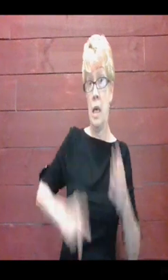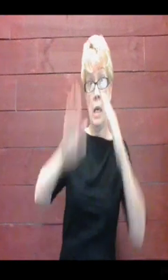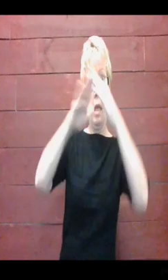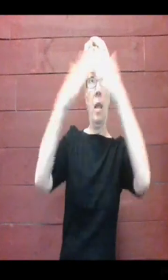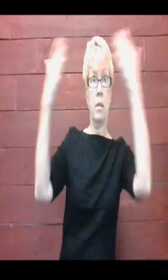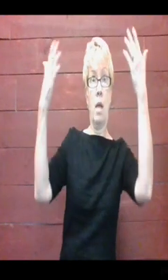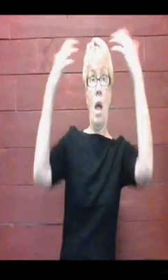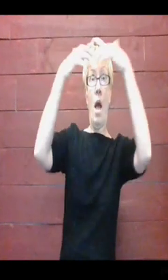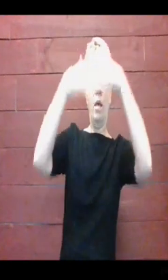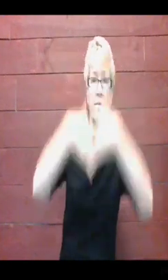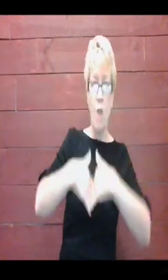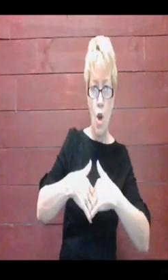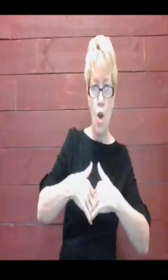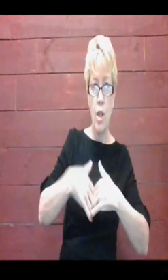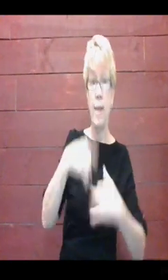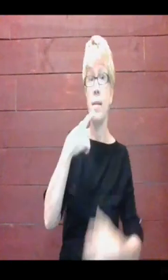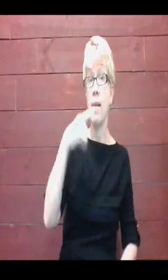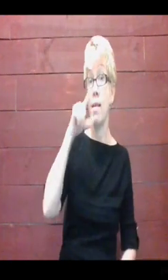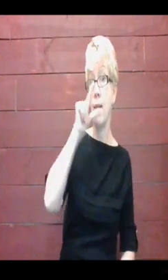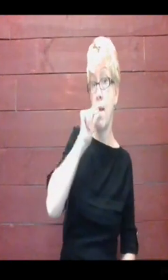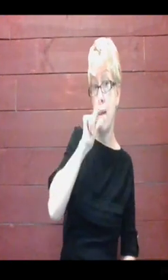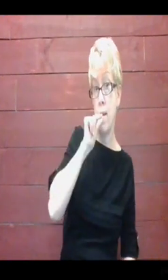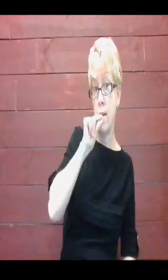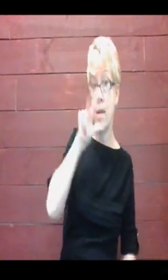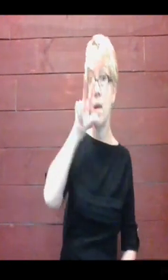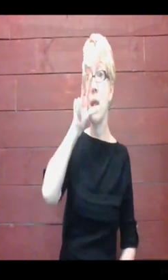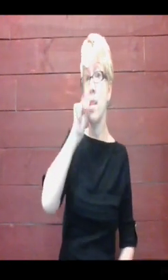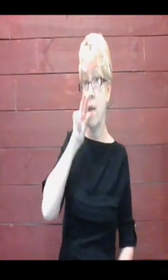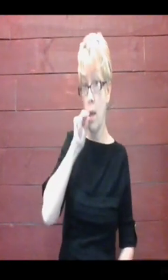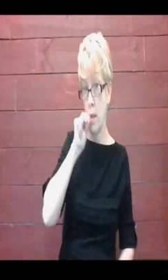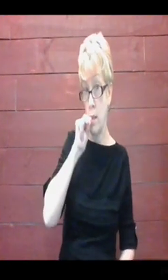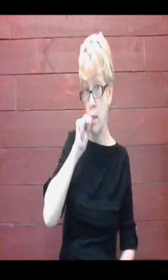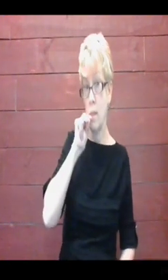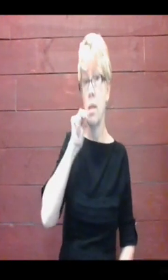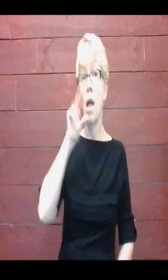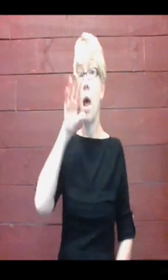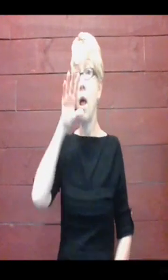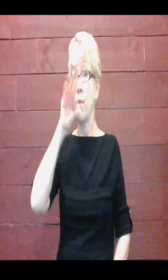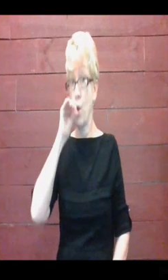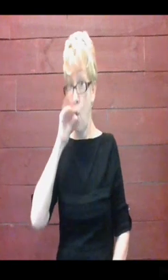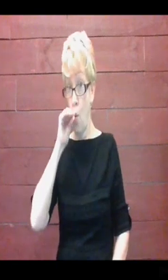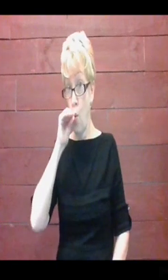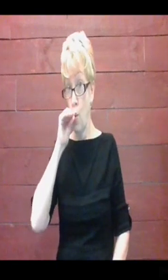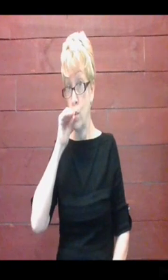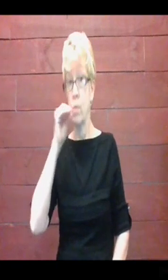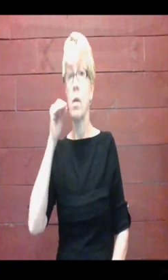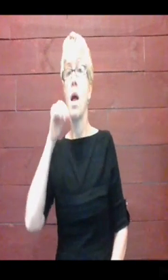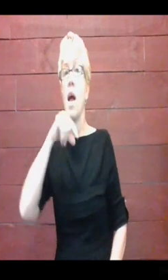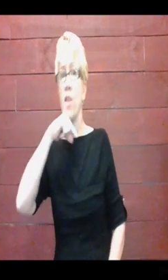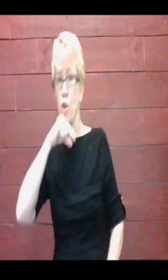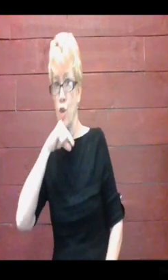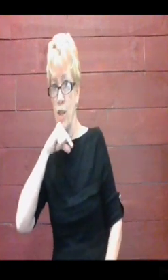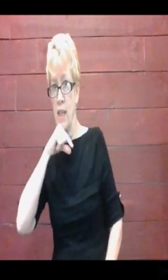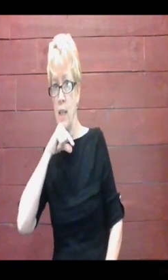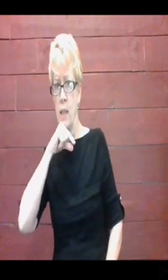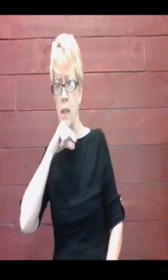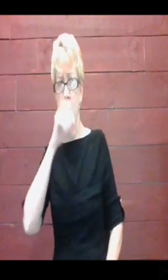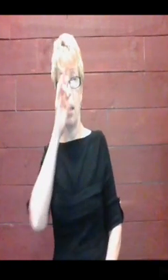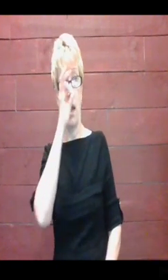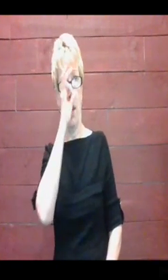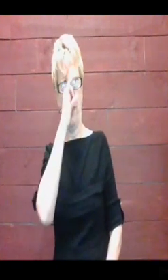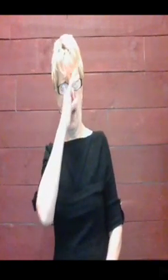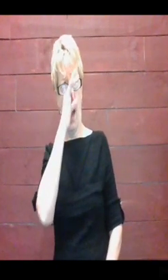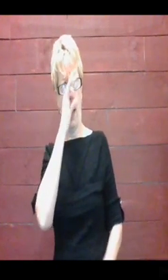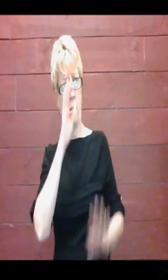falling,' said Henny Penny, Ducky Lucky, "'Goosey Loosey, and Turkey Lurkey.' "'But